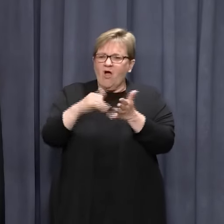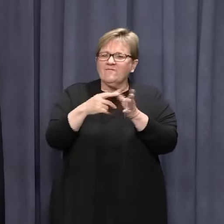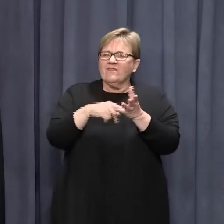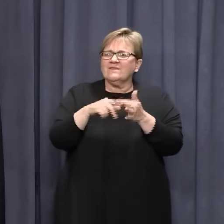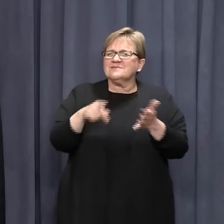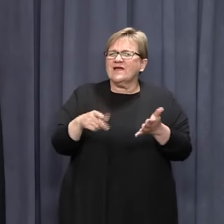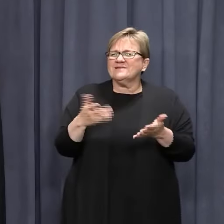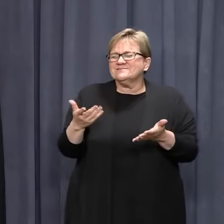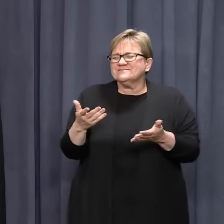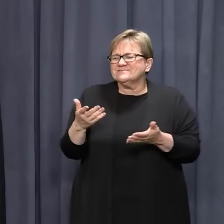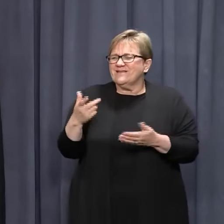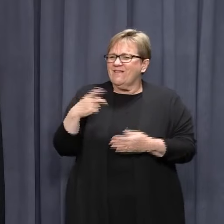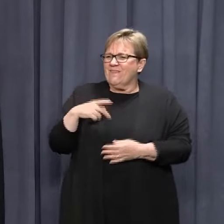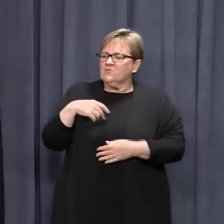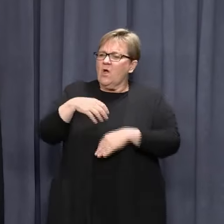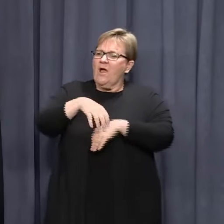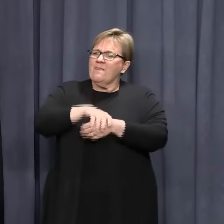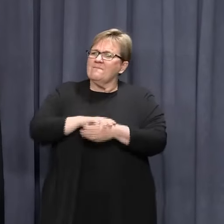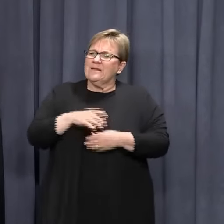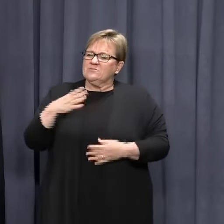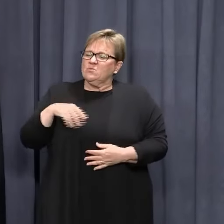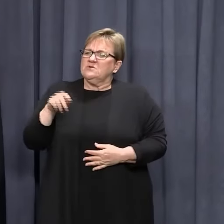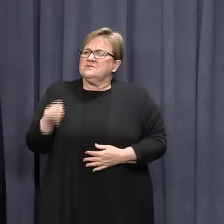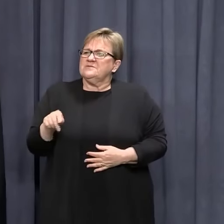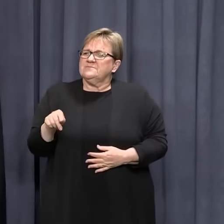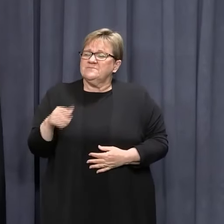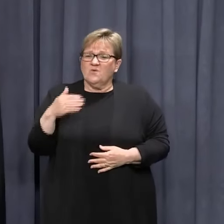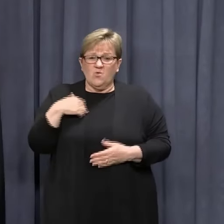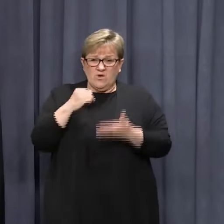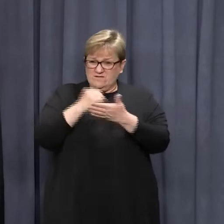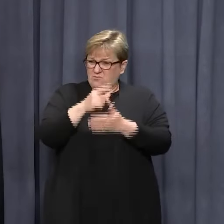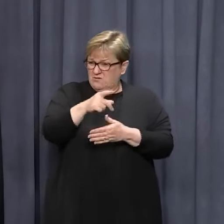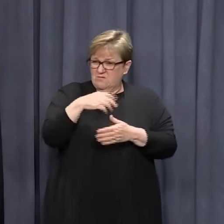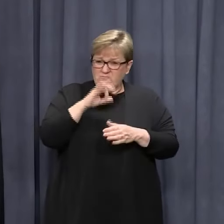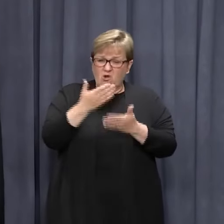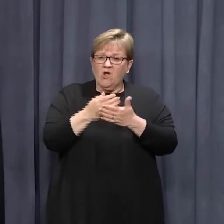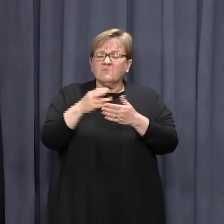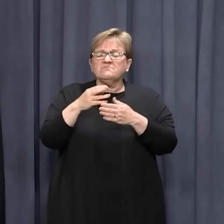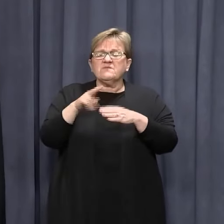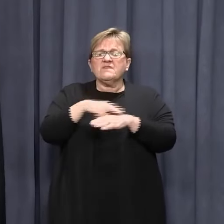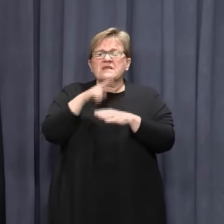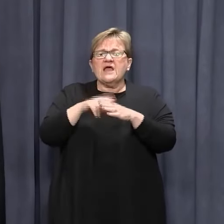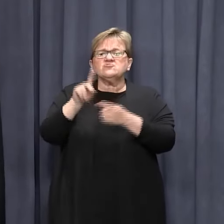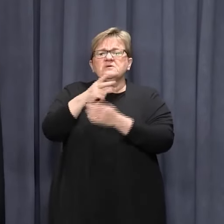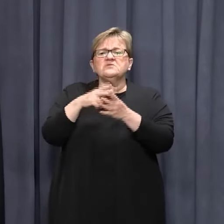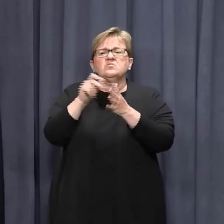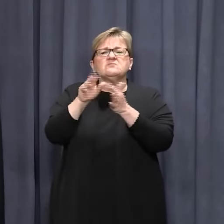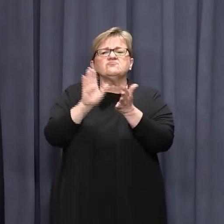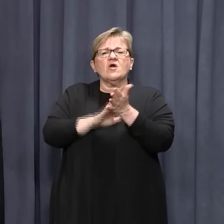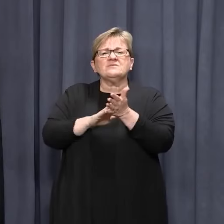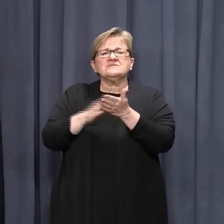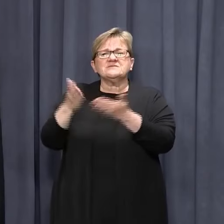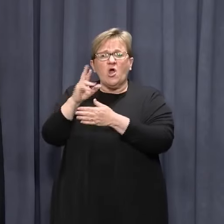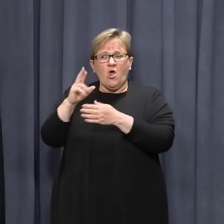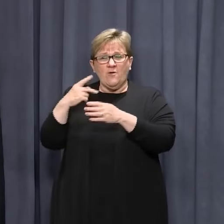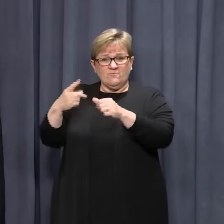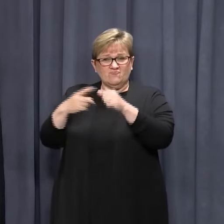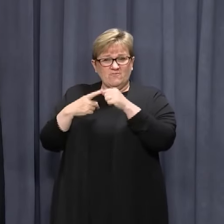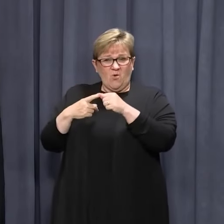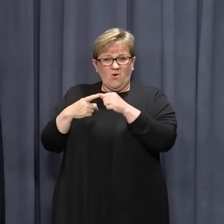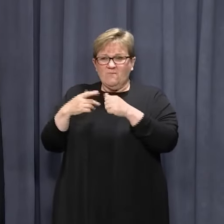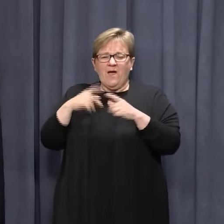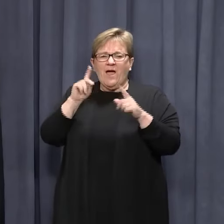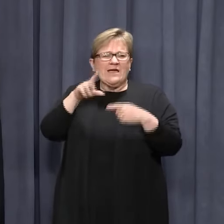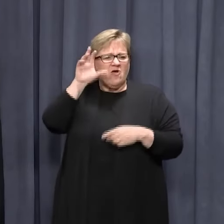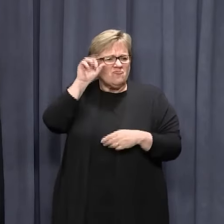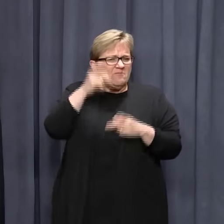that's why the police commissioner is keen on it. We've supported him. I put it on the National Cabinet agenda. I was hoping for a report back by now,